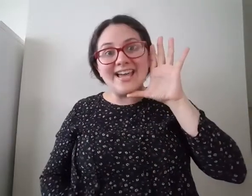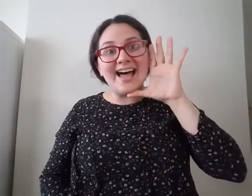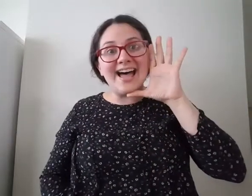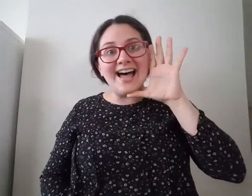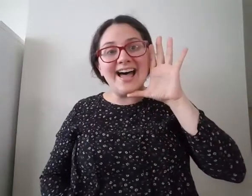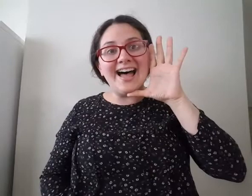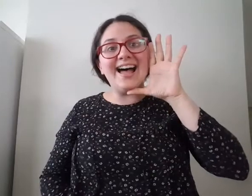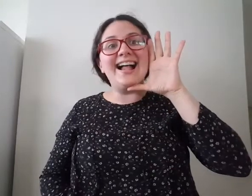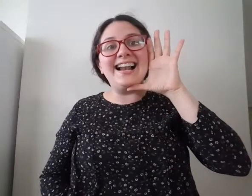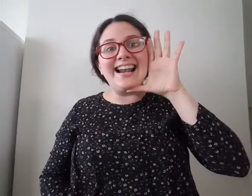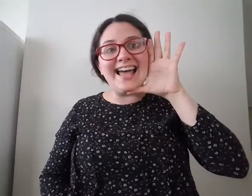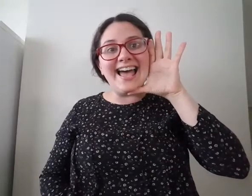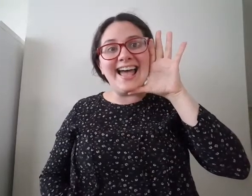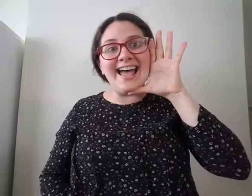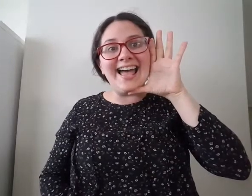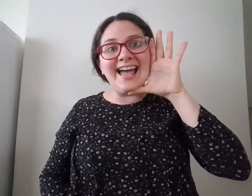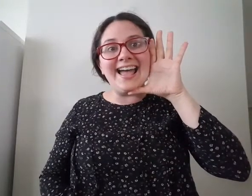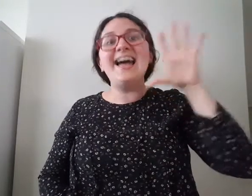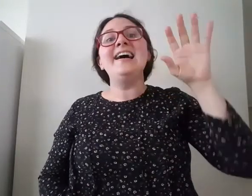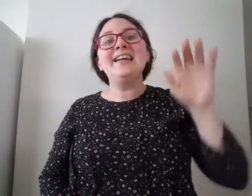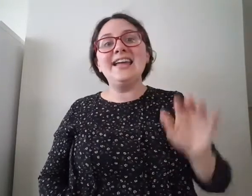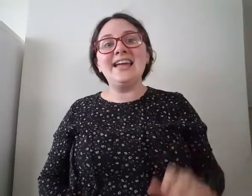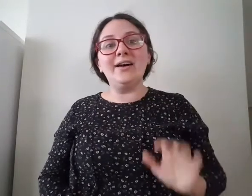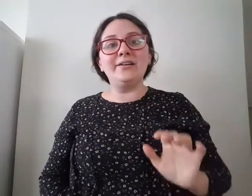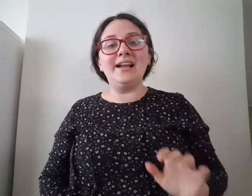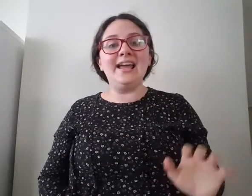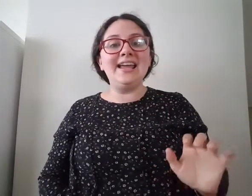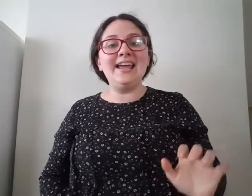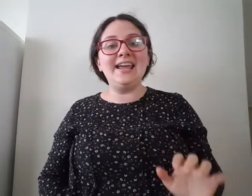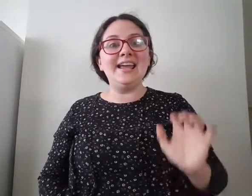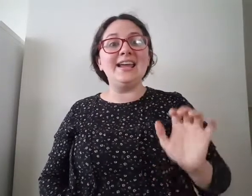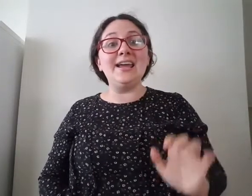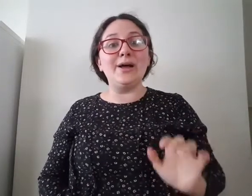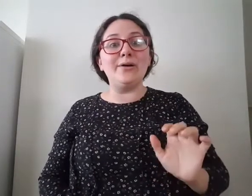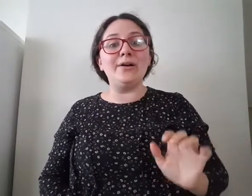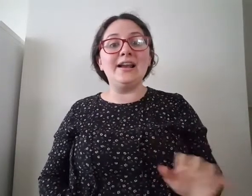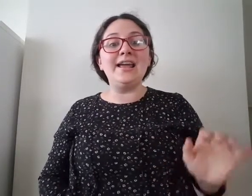Yodeling Yodeling Yodeling